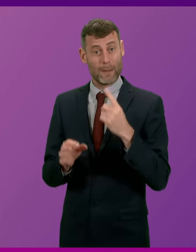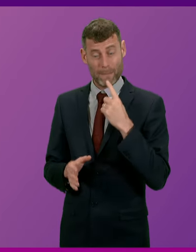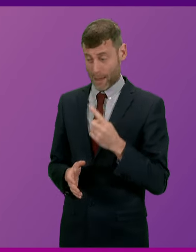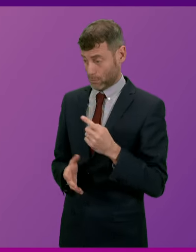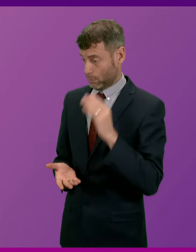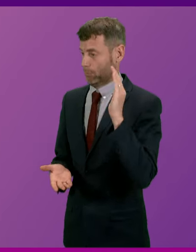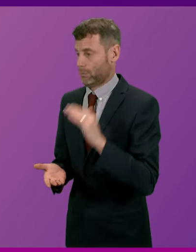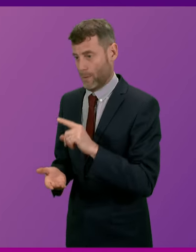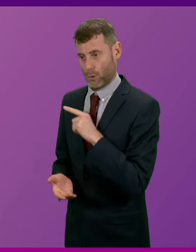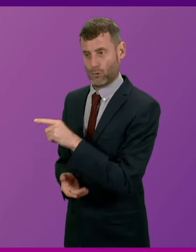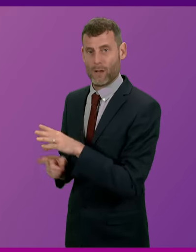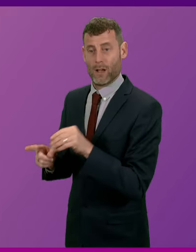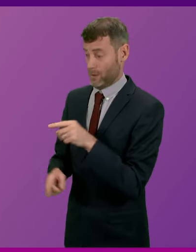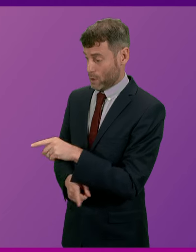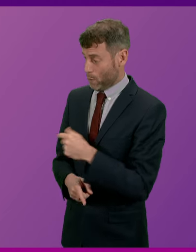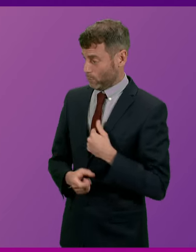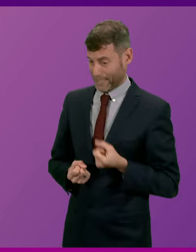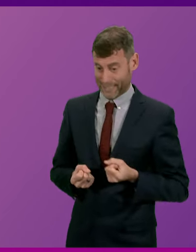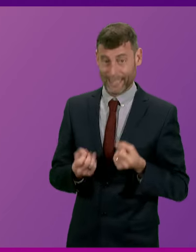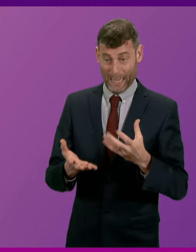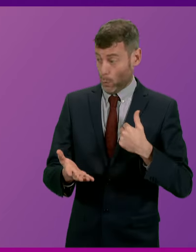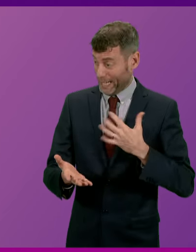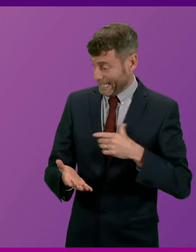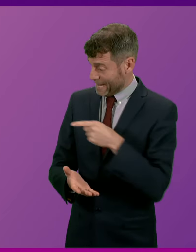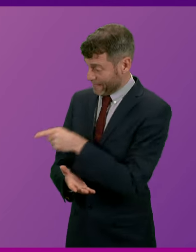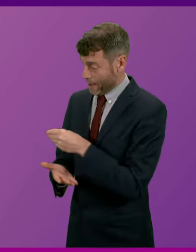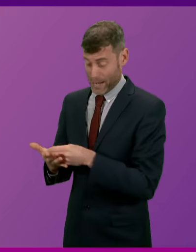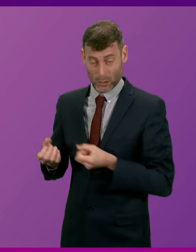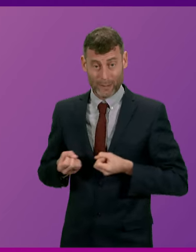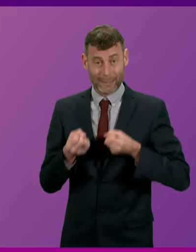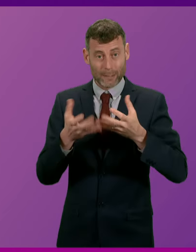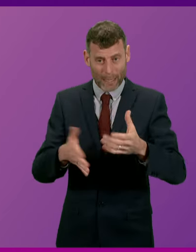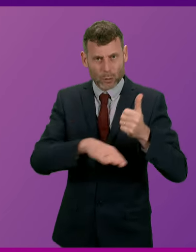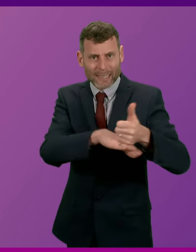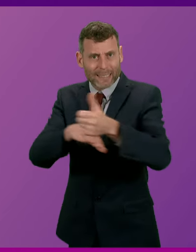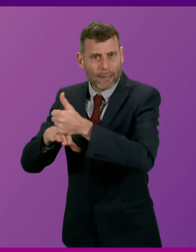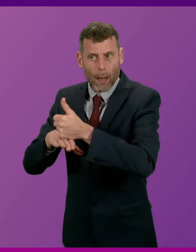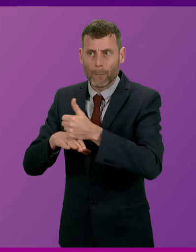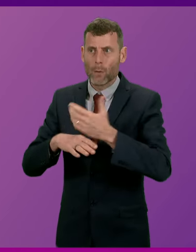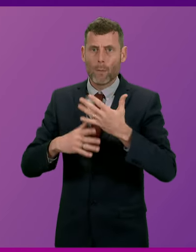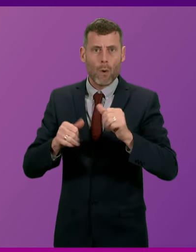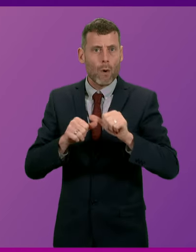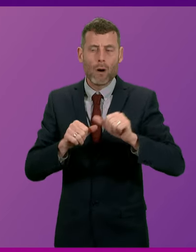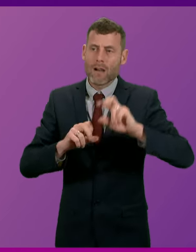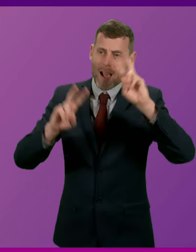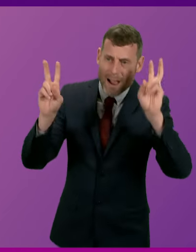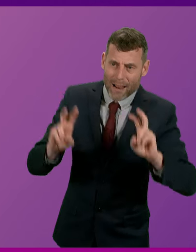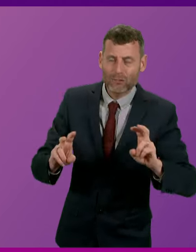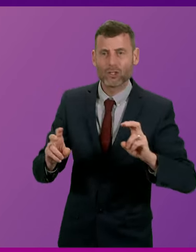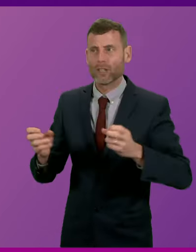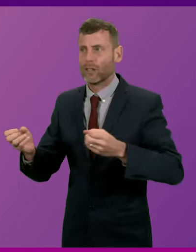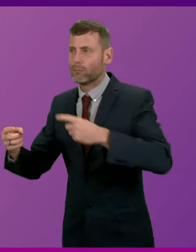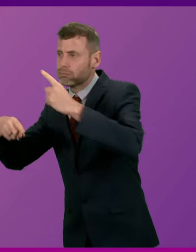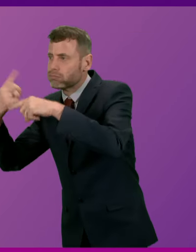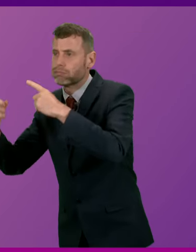Investment in Scotland's infrastructure we know is vital for our sustainable economic future, and investment in net zero brings huge employment and